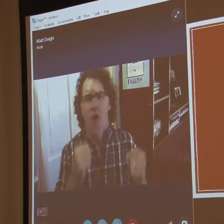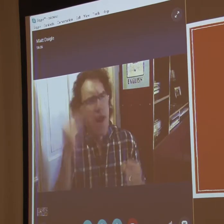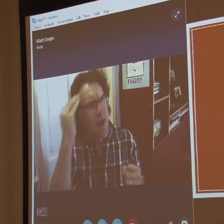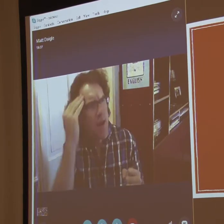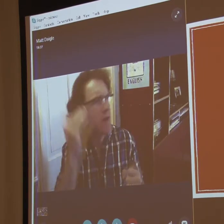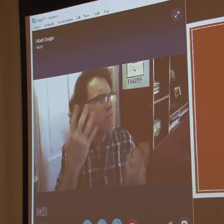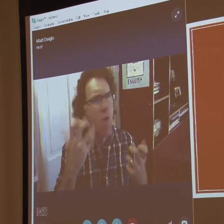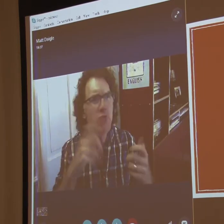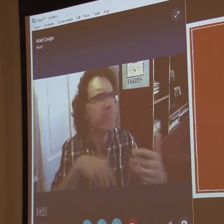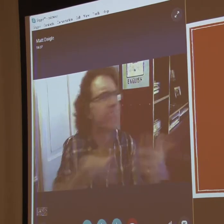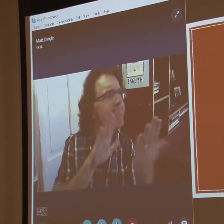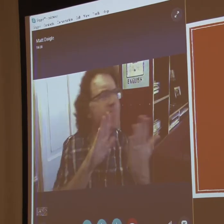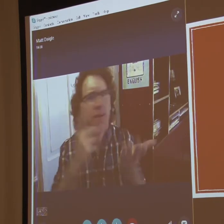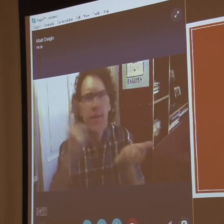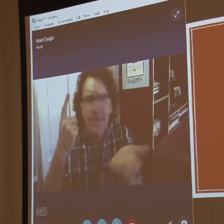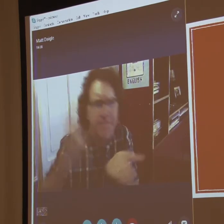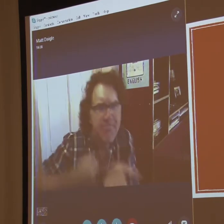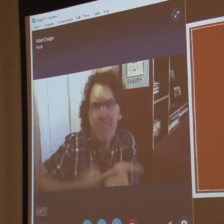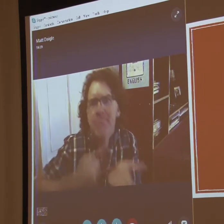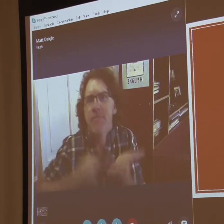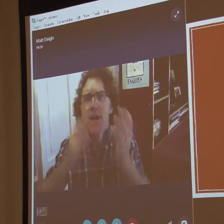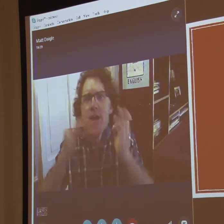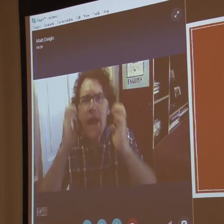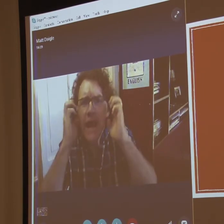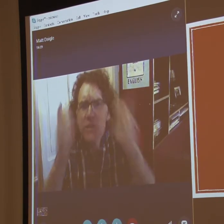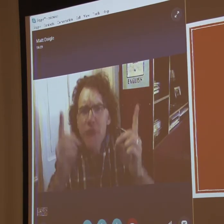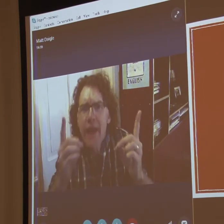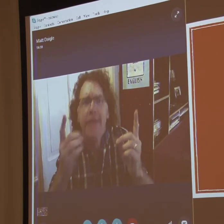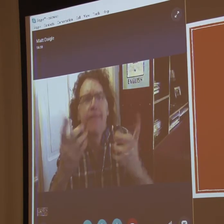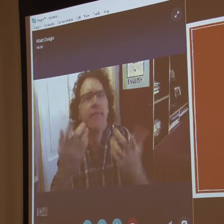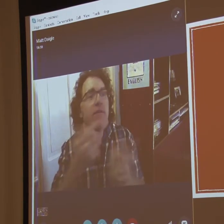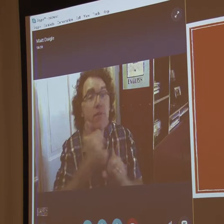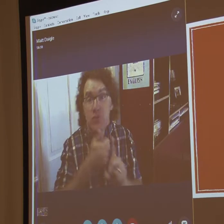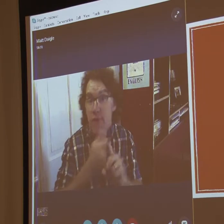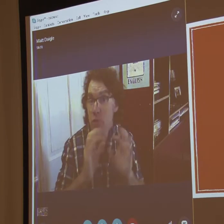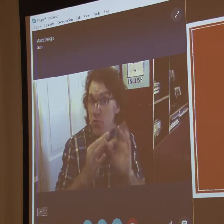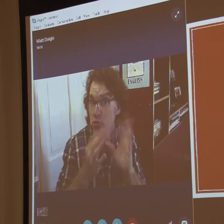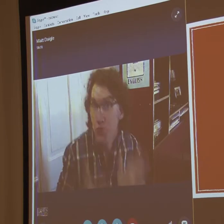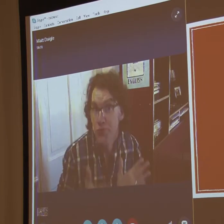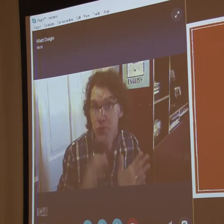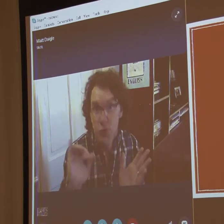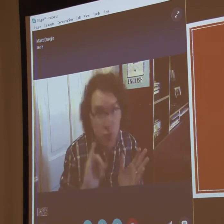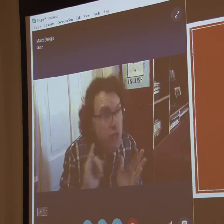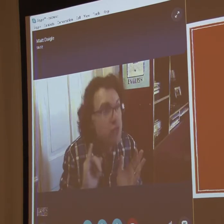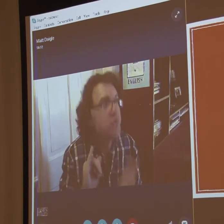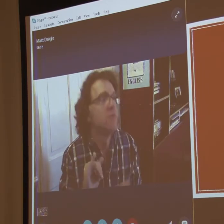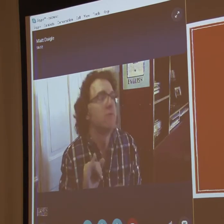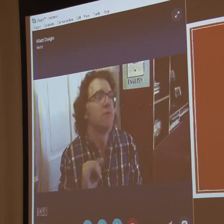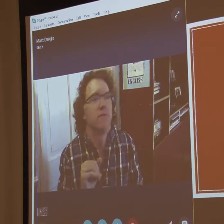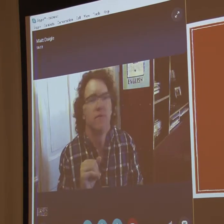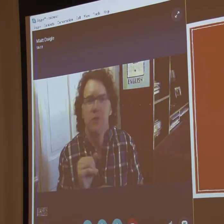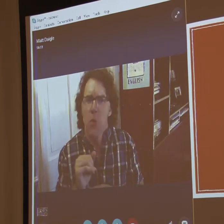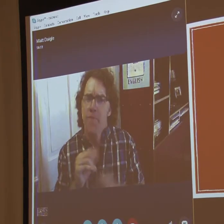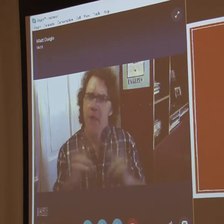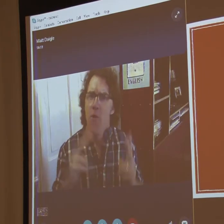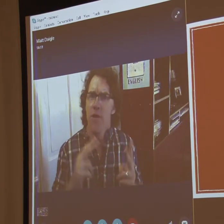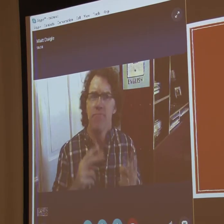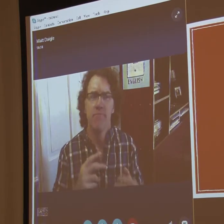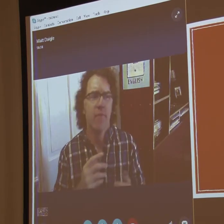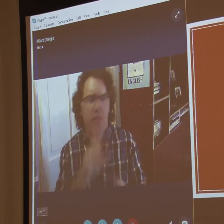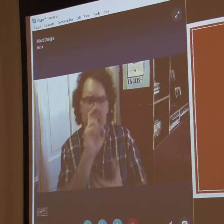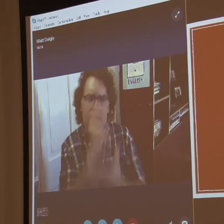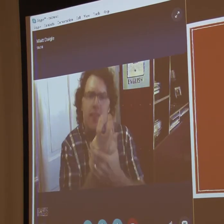Very strong advocate for deaf people. She's all about education. She's an interpreter, too.